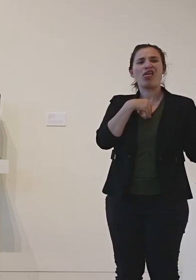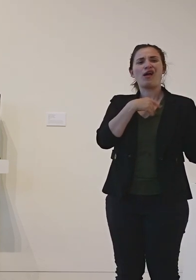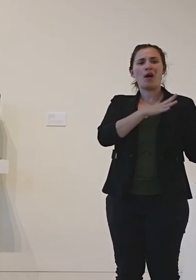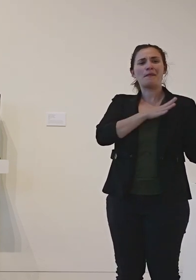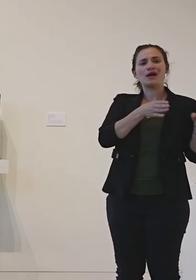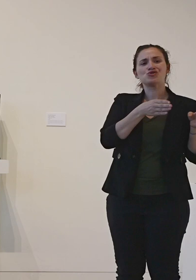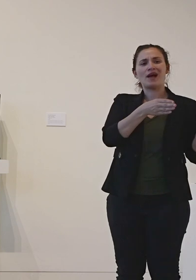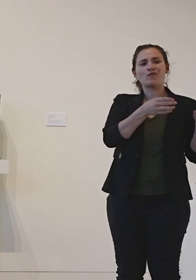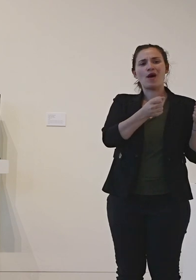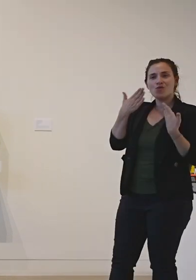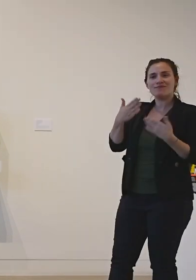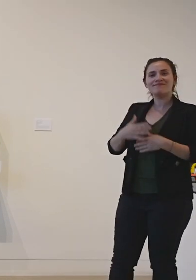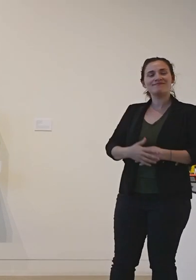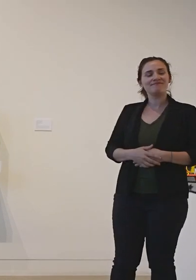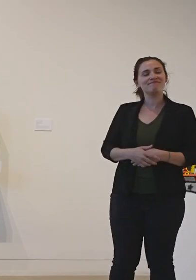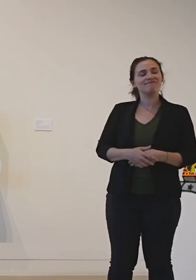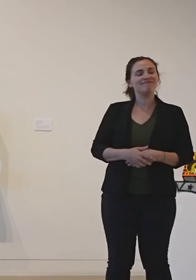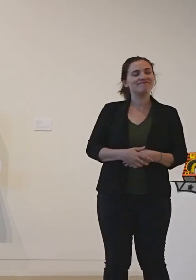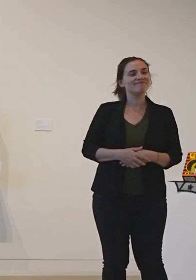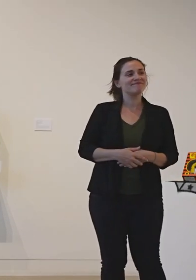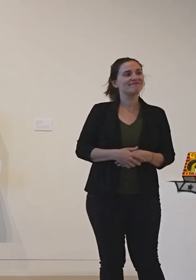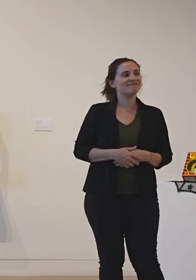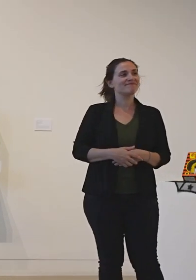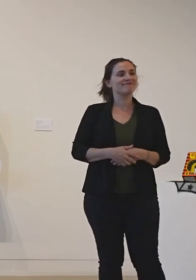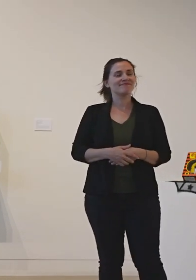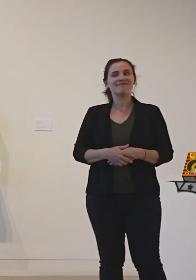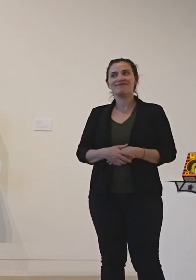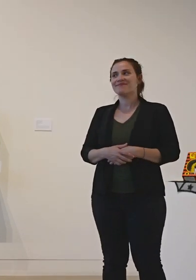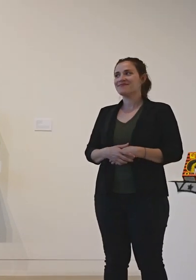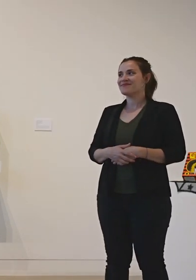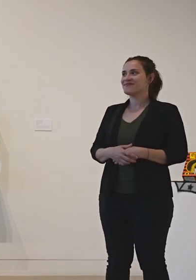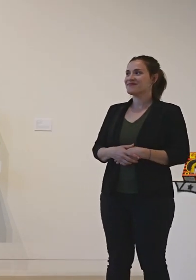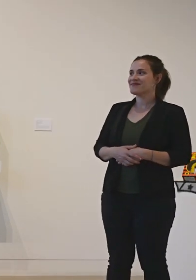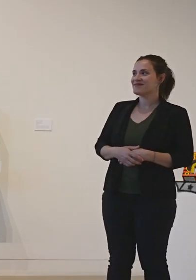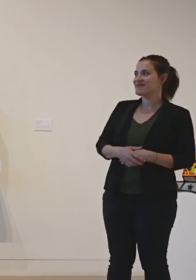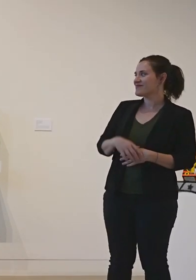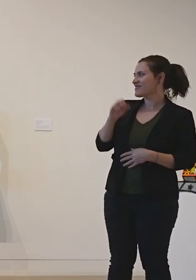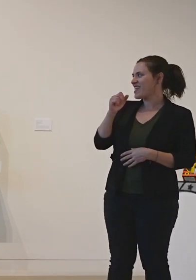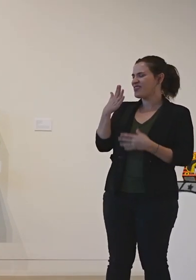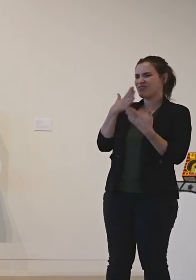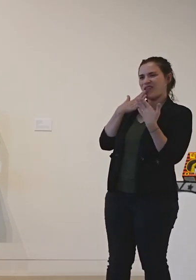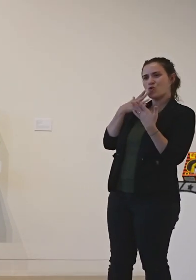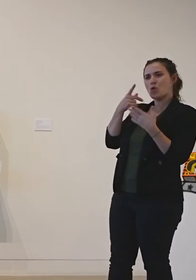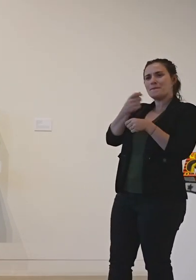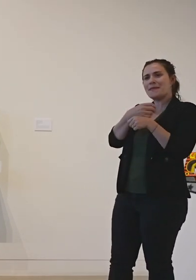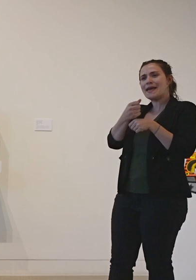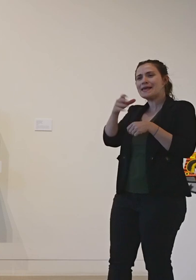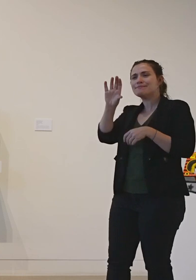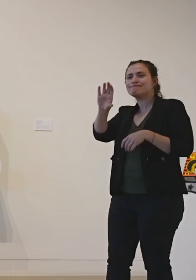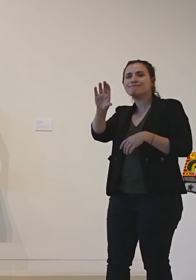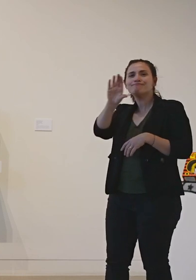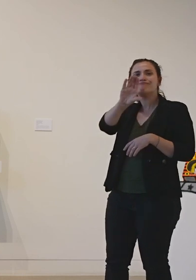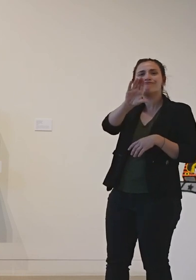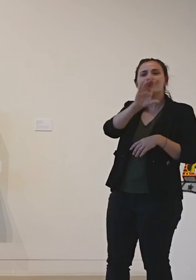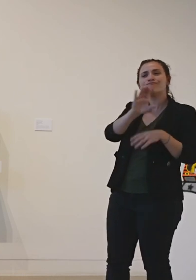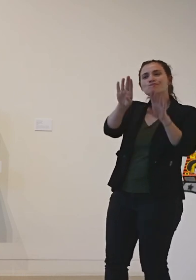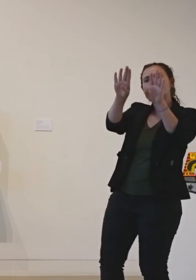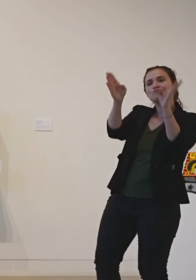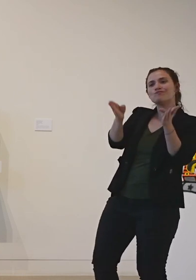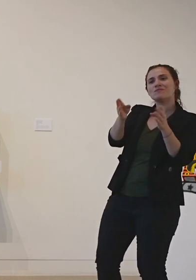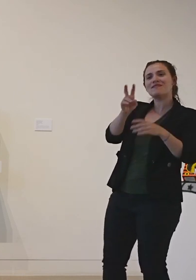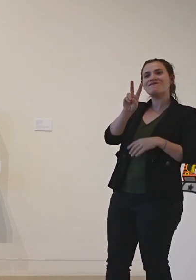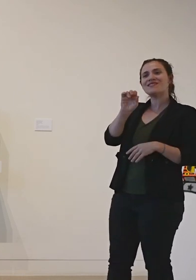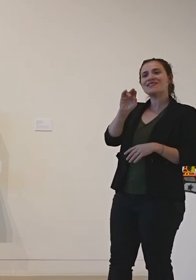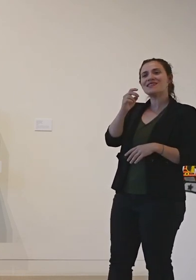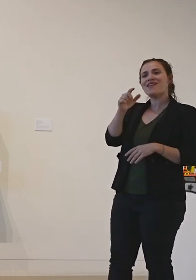don't know what to do with them Yeah, and how you kind of create these little, you know, vignettes and even thinking about the tablecloth with